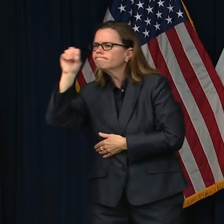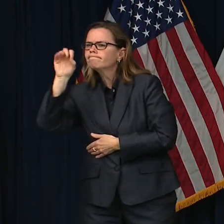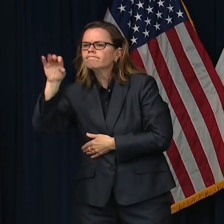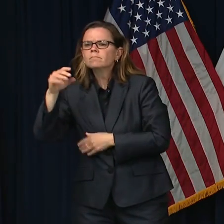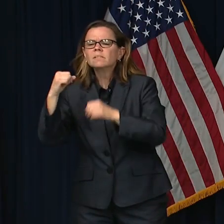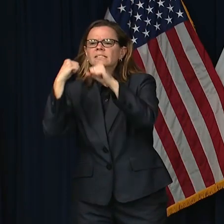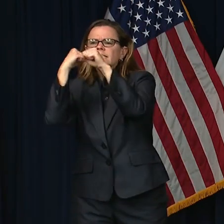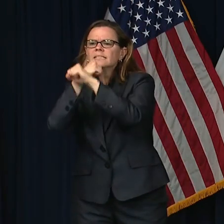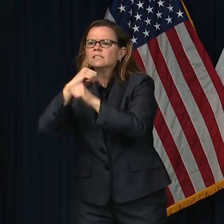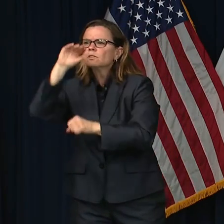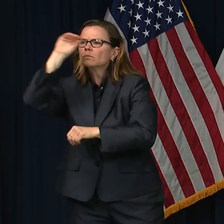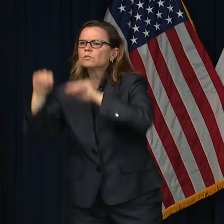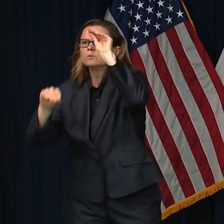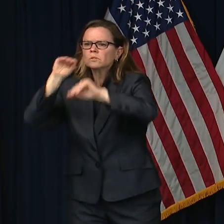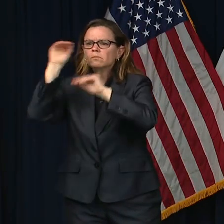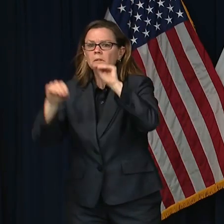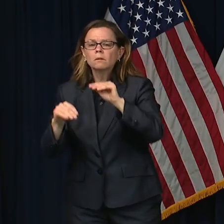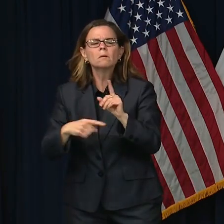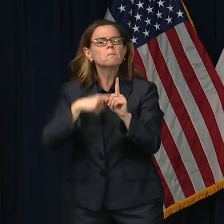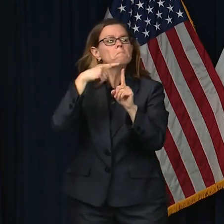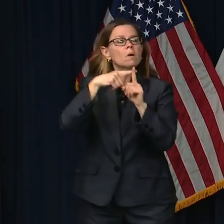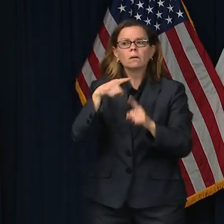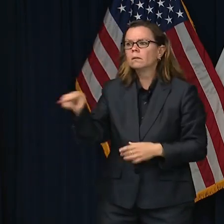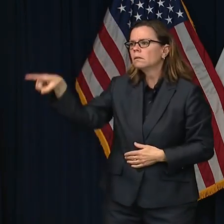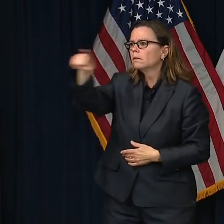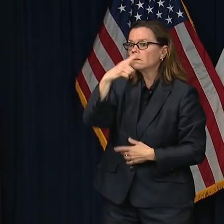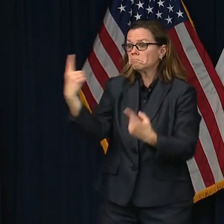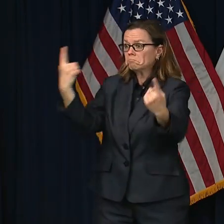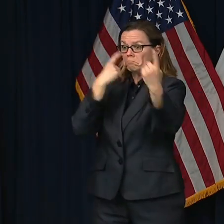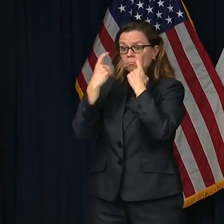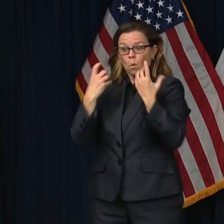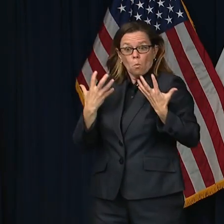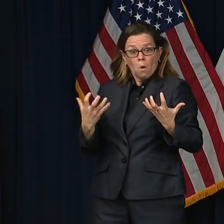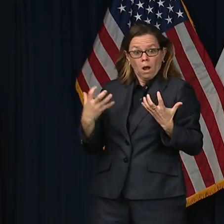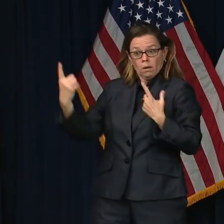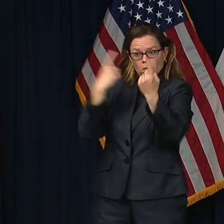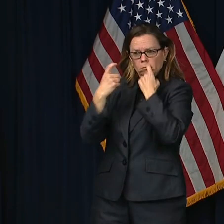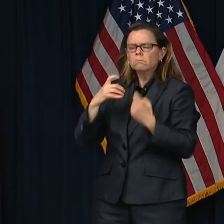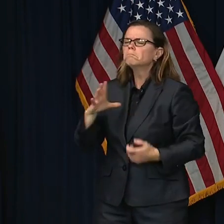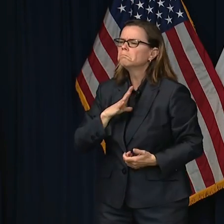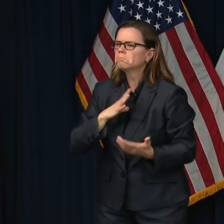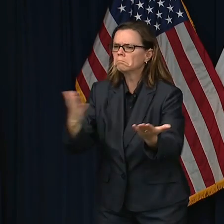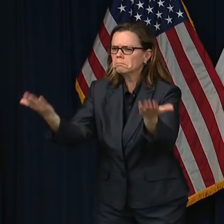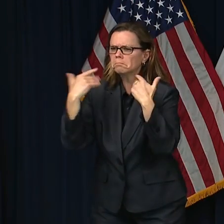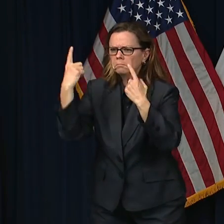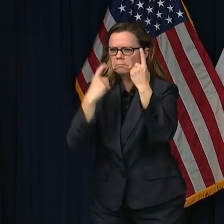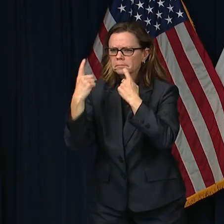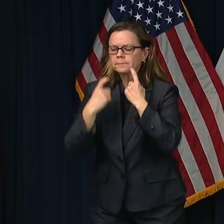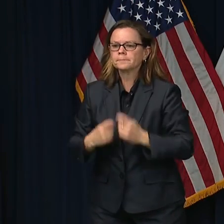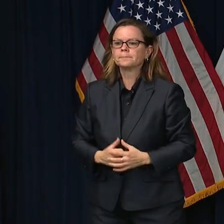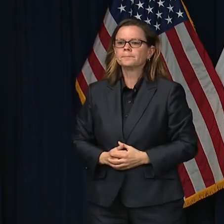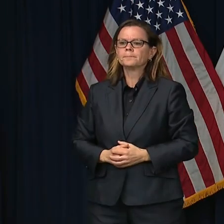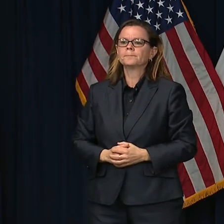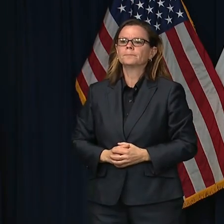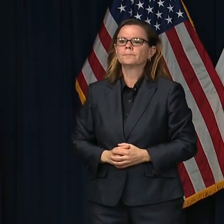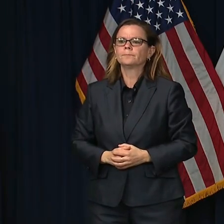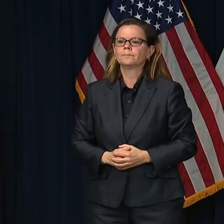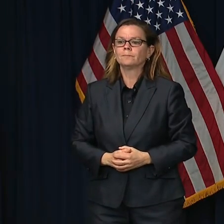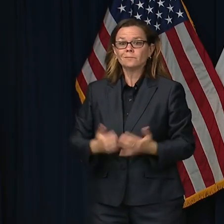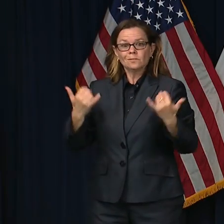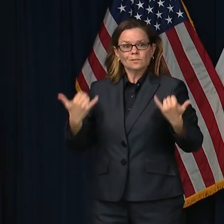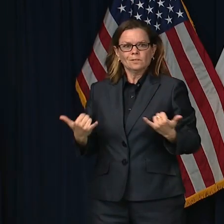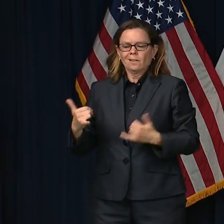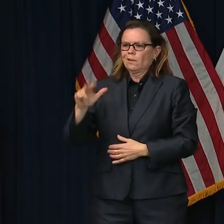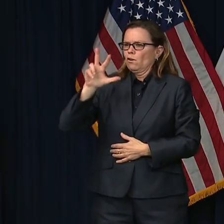every day. But today, the 32nd straight day that I've stood in front of you to provide an update on